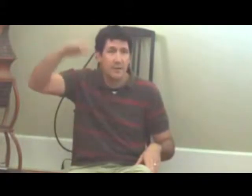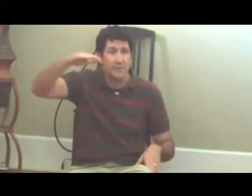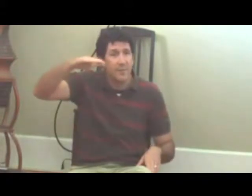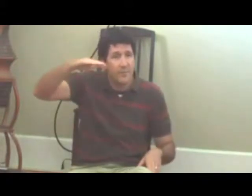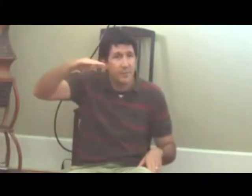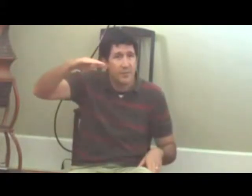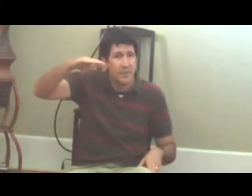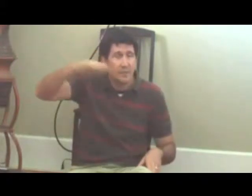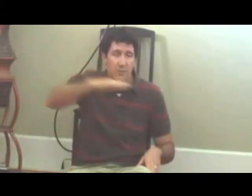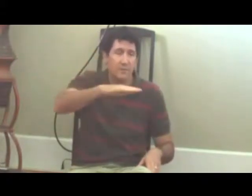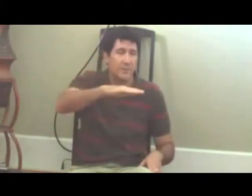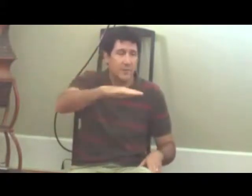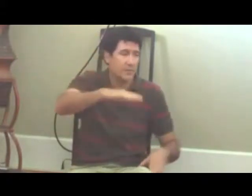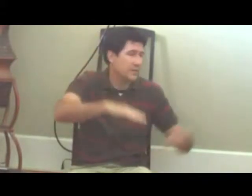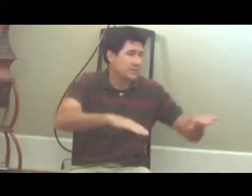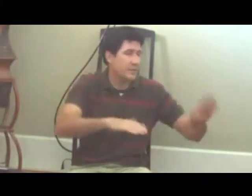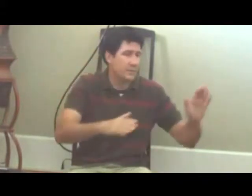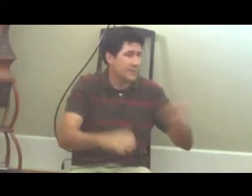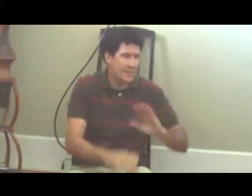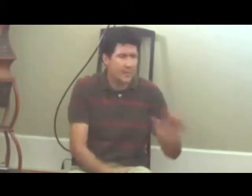50%, 25%, 5% more.